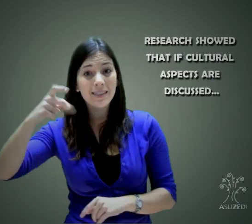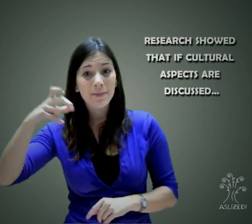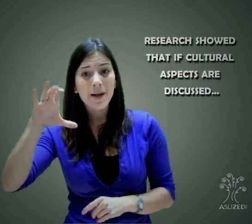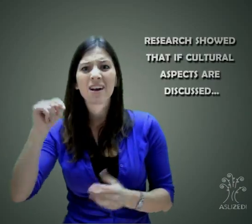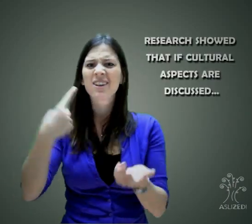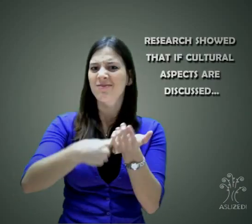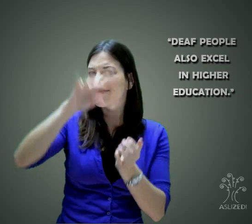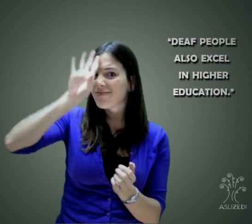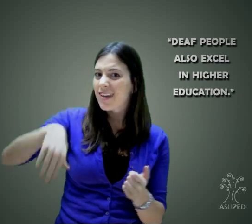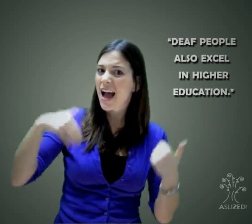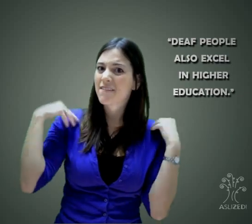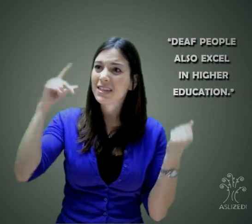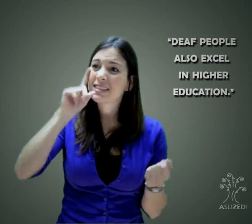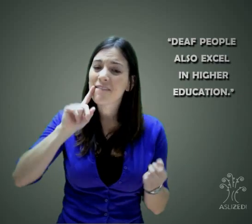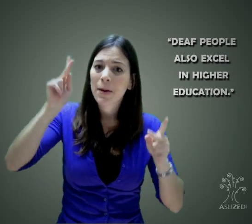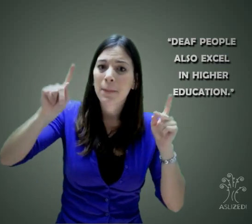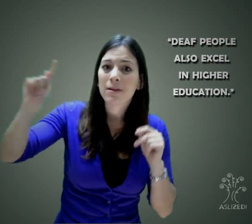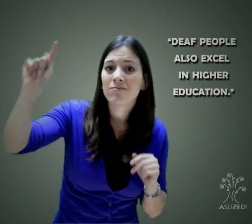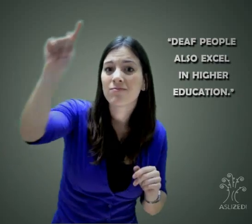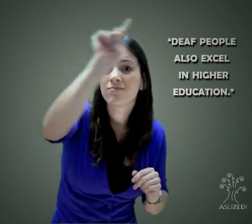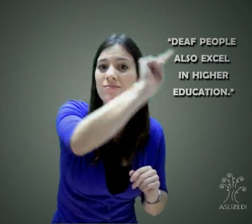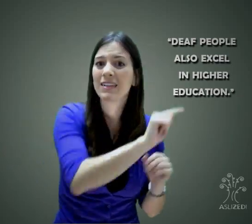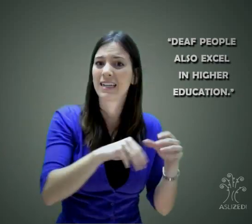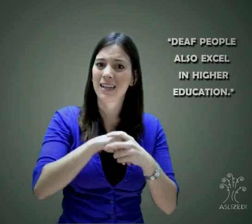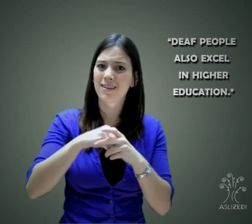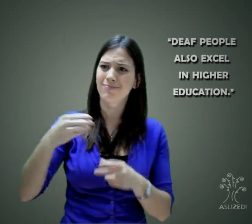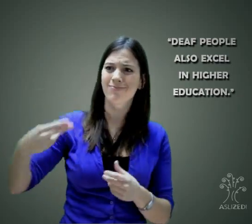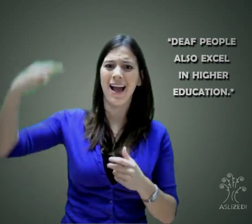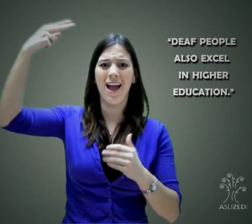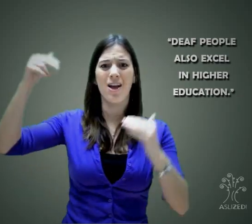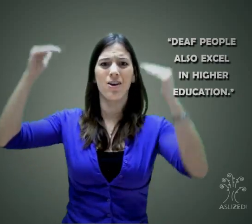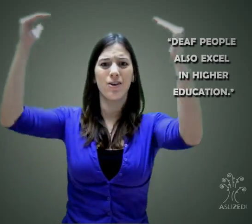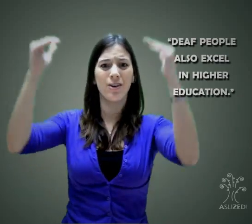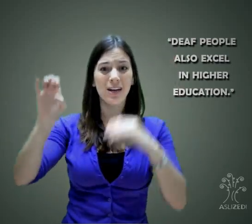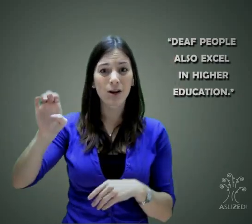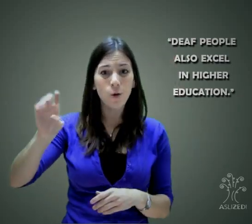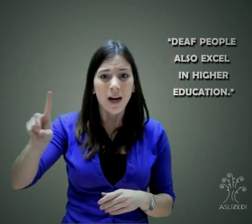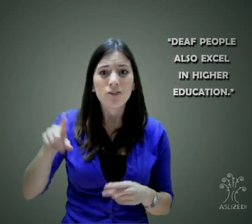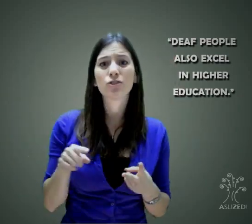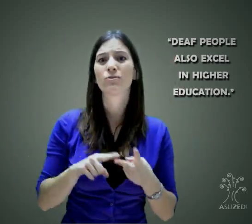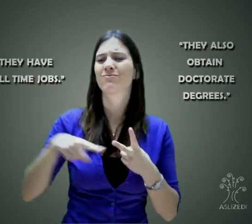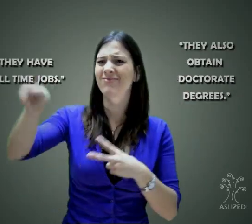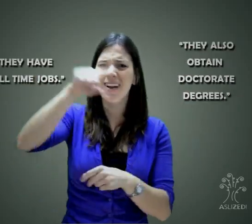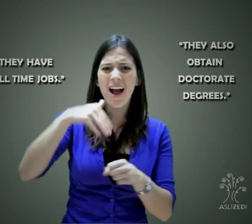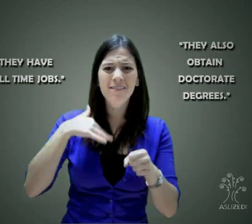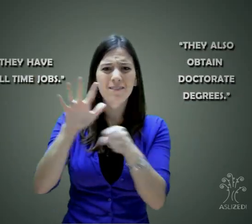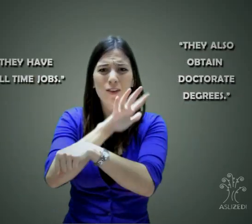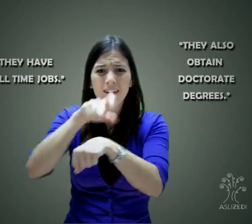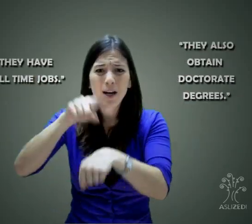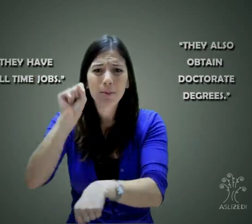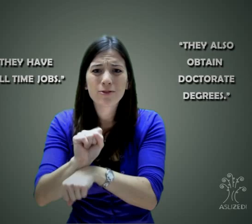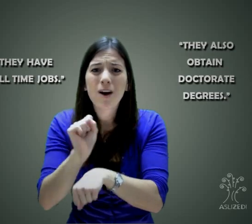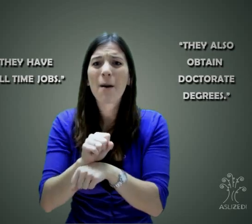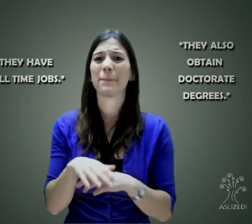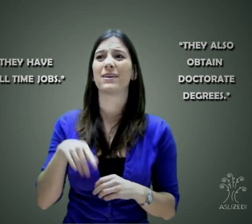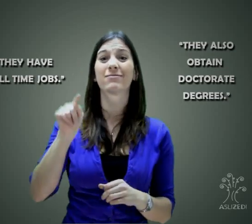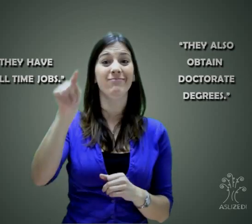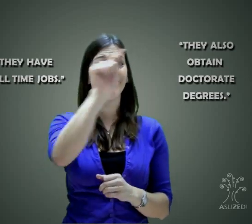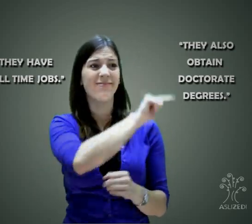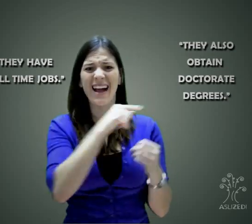cultural aspects are discussed at the hospital, if the doctor informs the parents that there are deaf adults who excel in higher education, that many have full-time jobs in